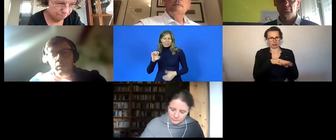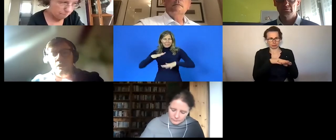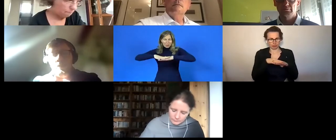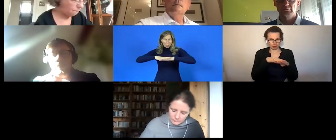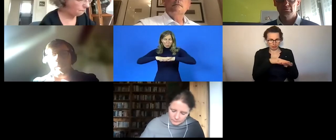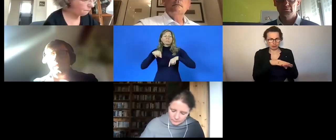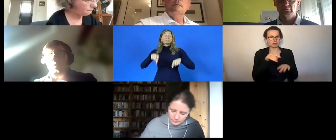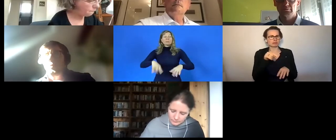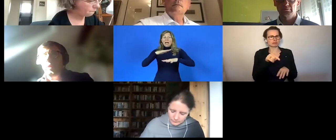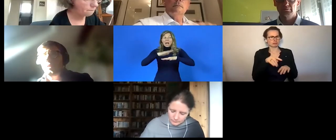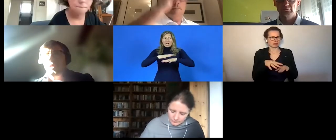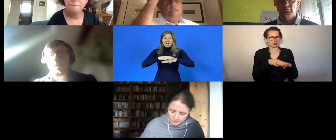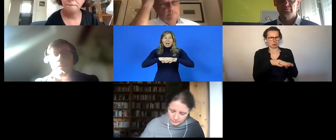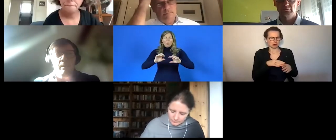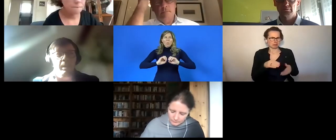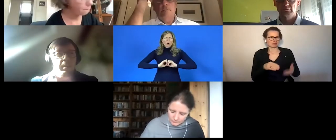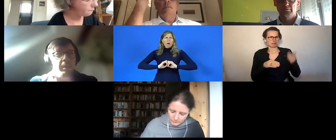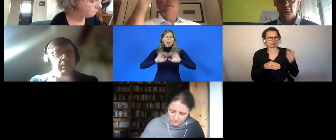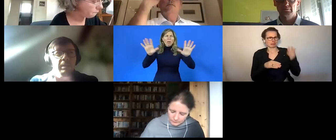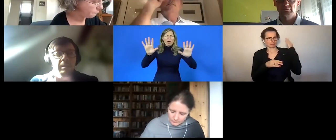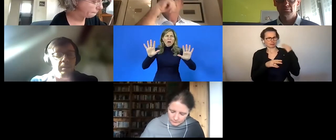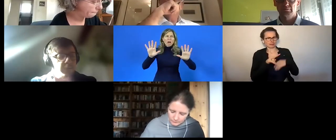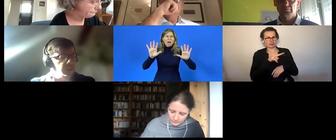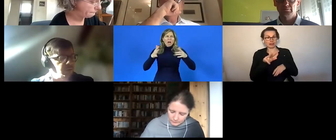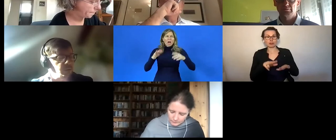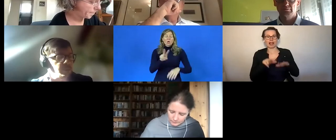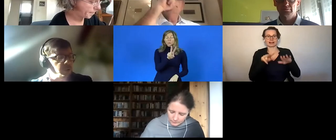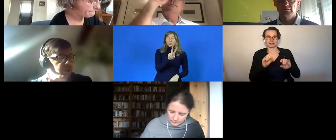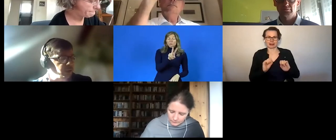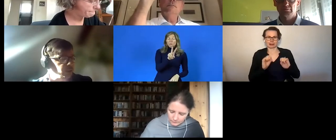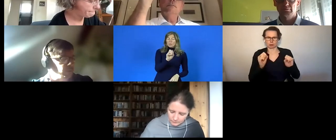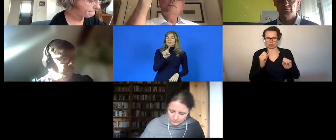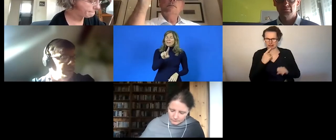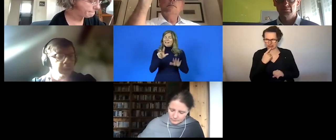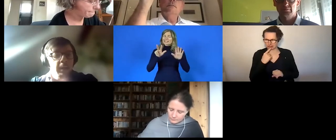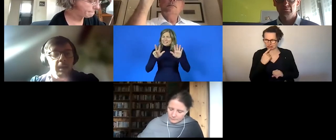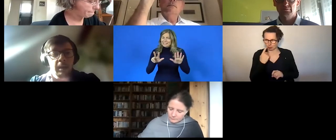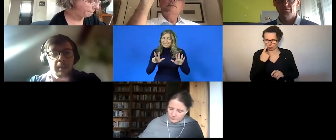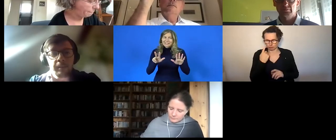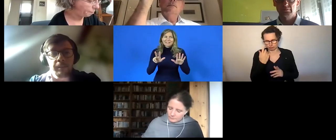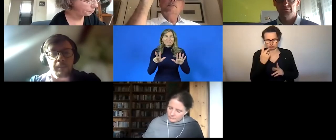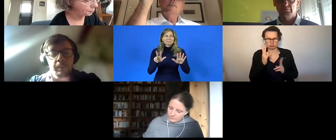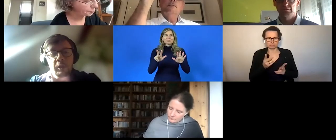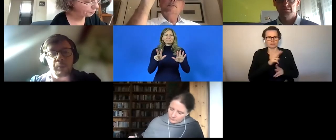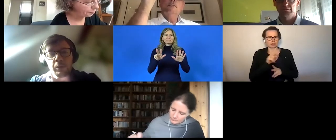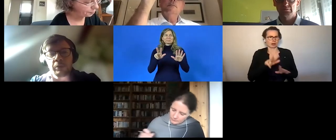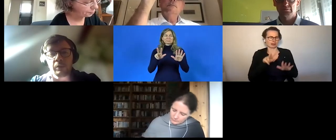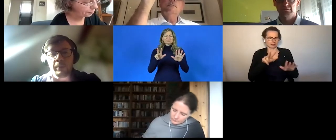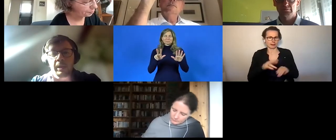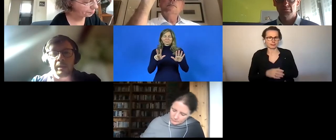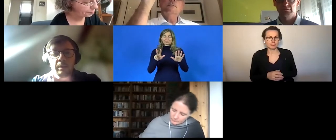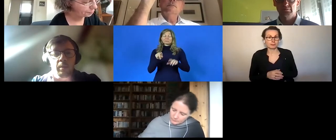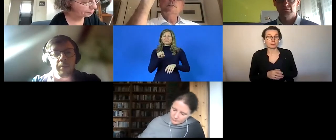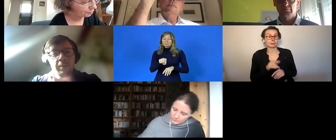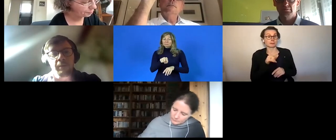was launched back in 2018 if i if i remember correctly um sponsored